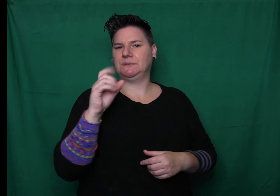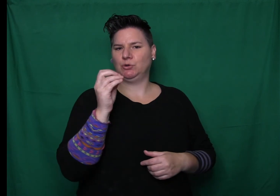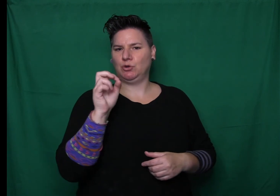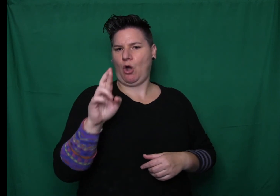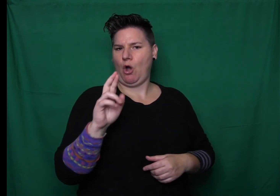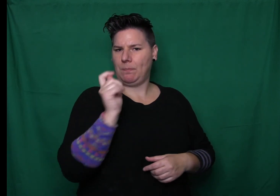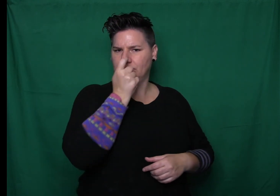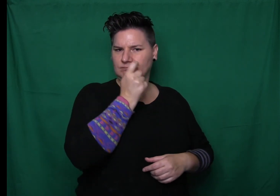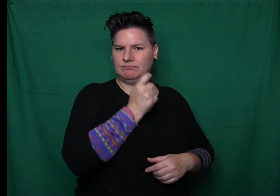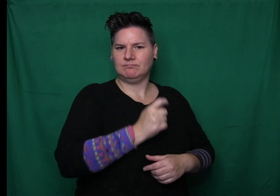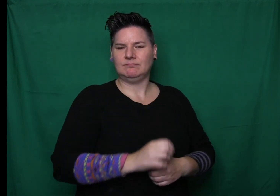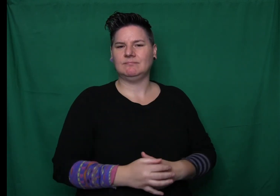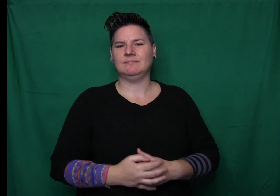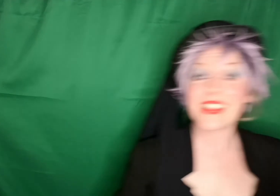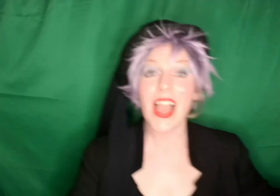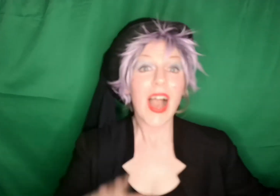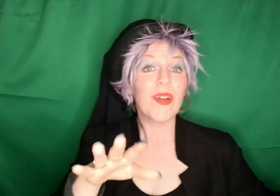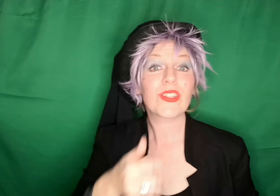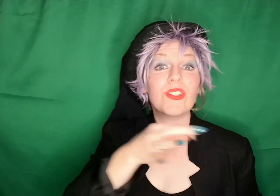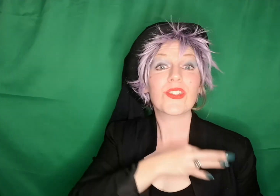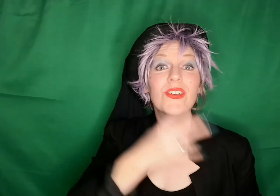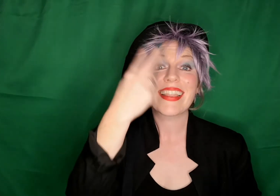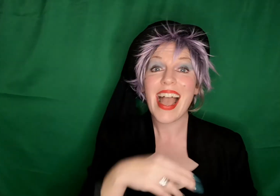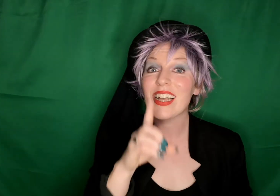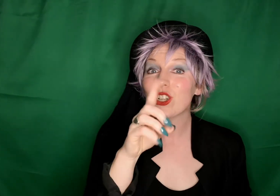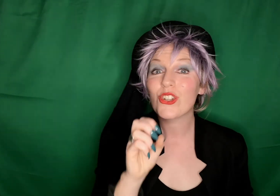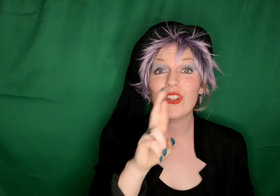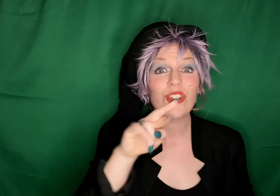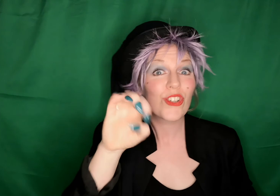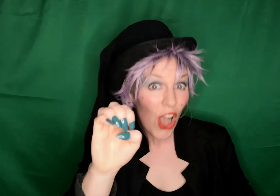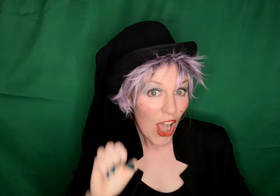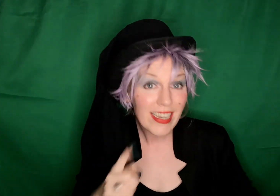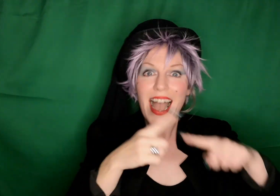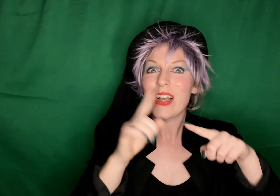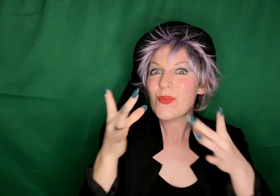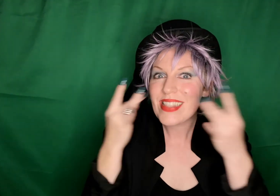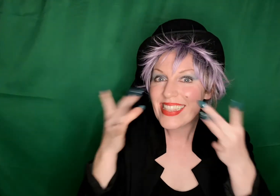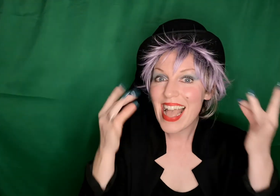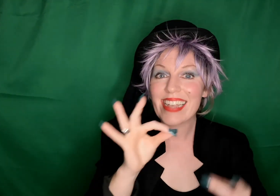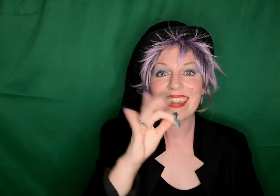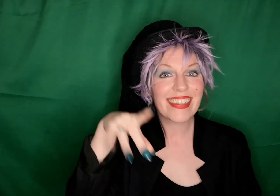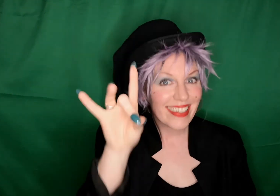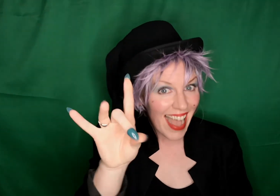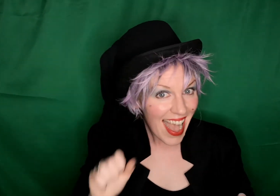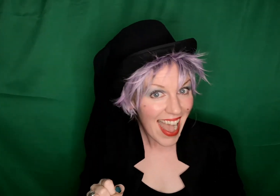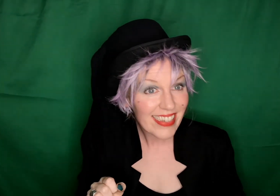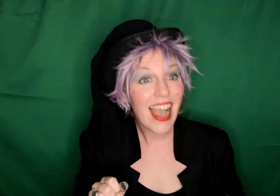Cook just smiled. I'm always busy. Sometimes I'm so busy being busy. And now it's